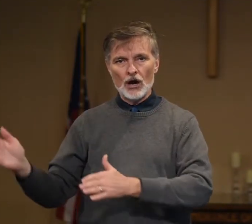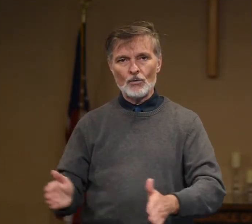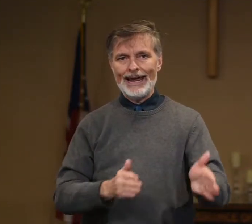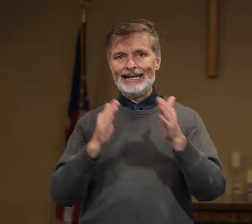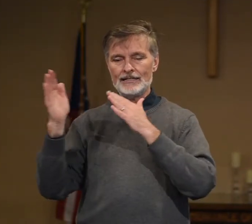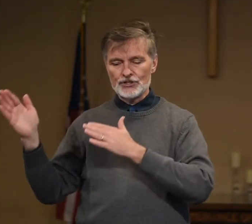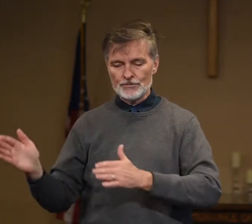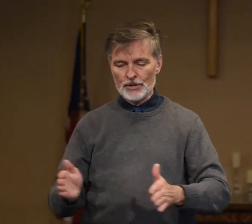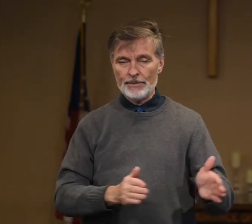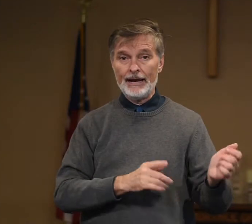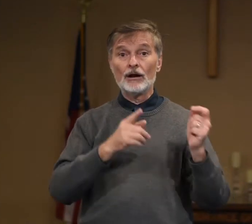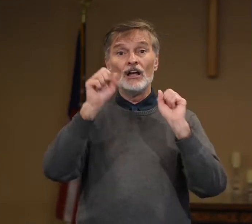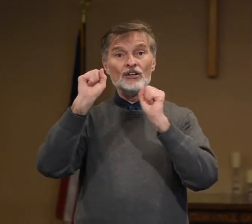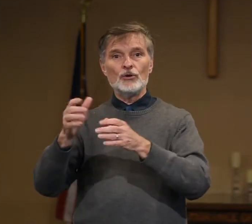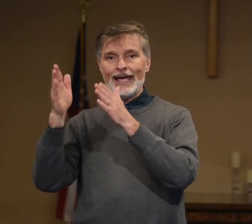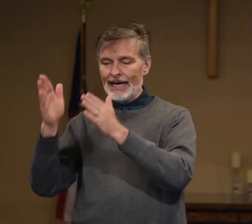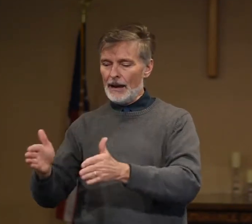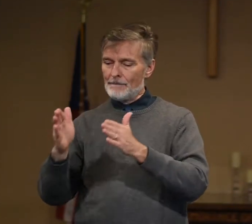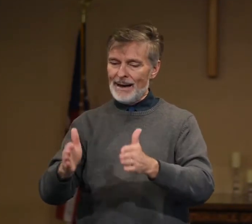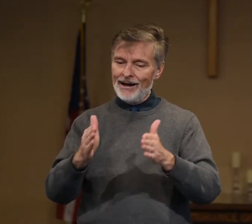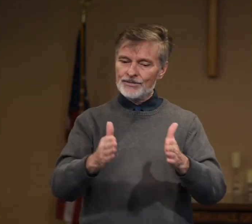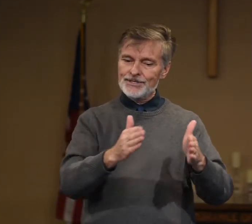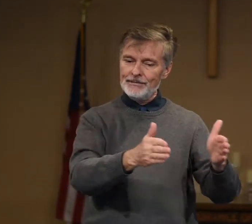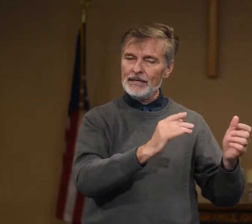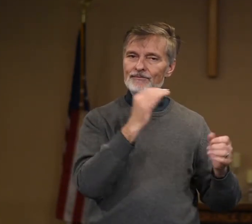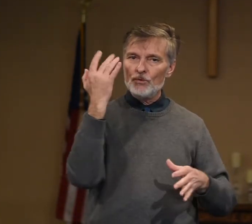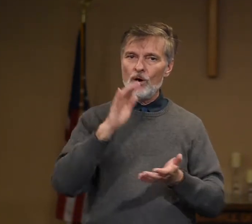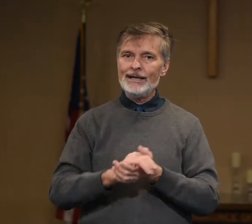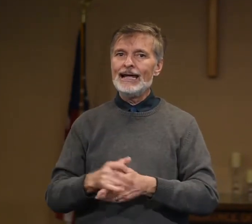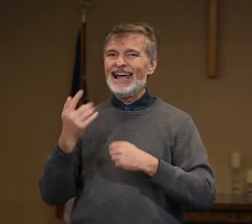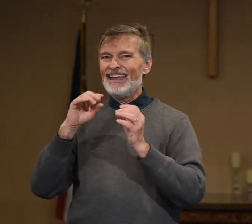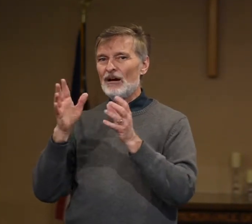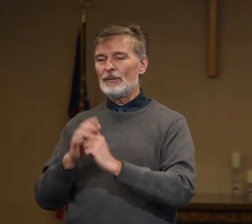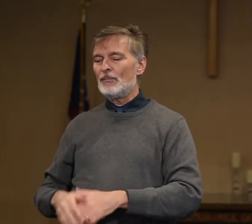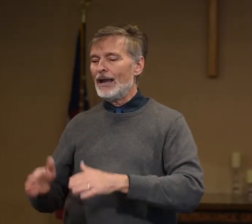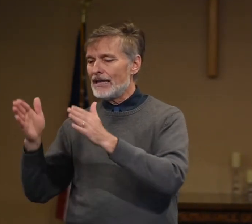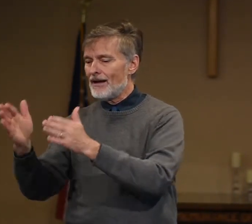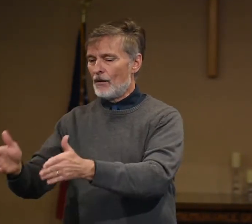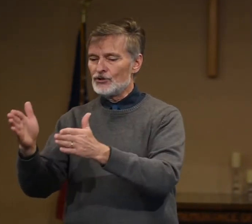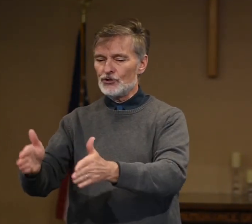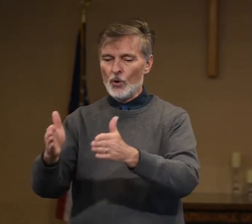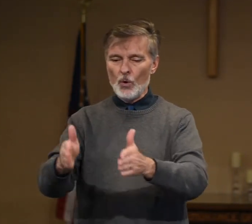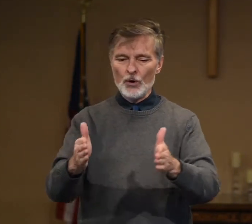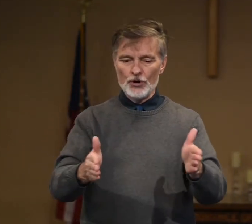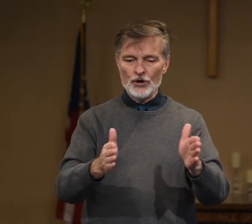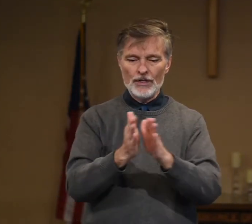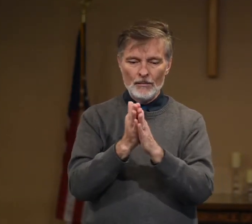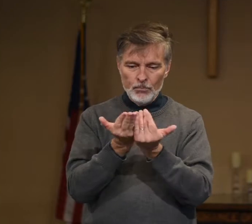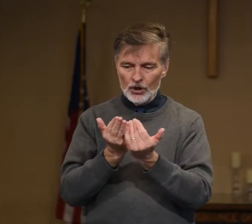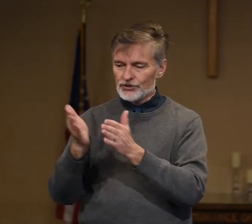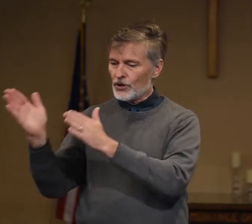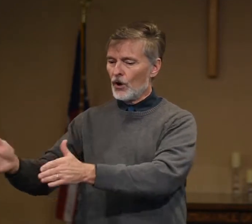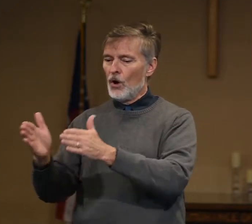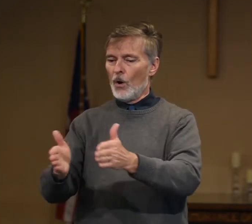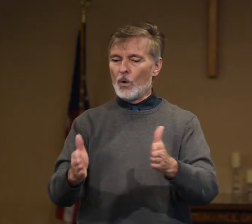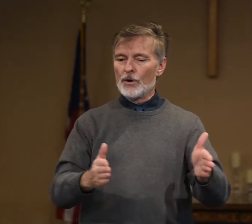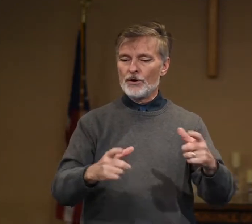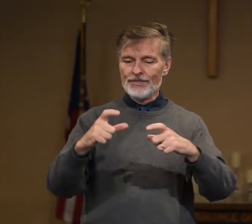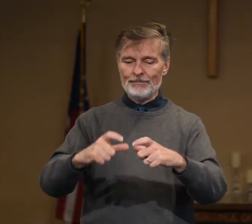arrange, prepare. You can bounce them if you want. And that would be more like, I want you to order the books or order the